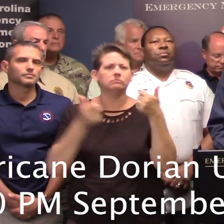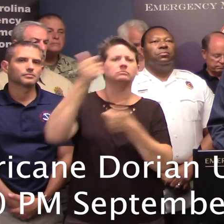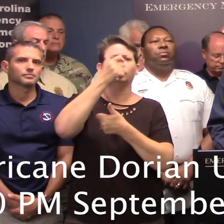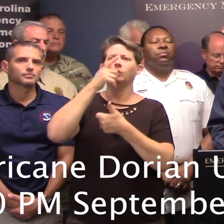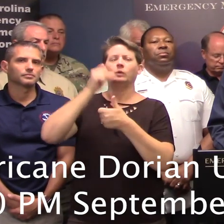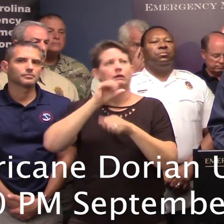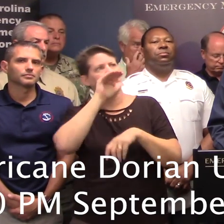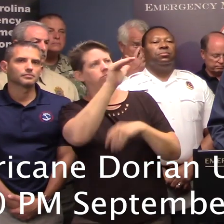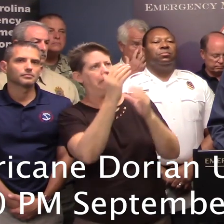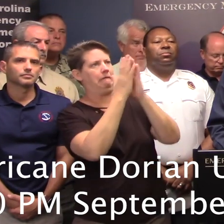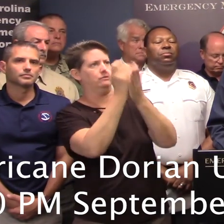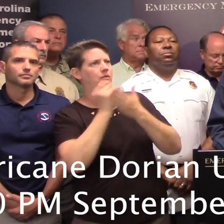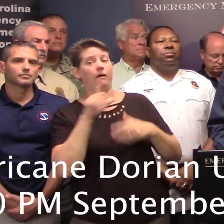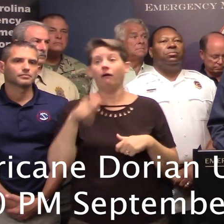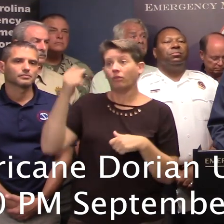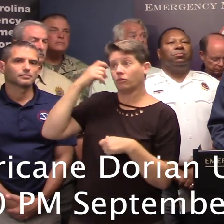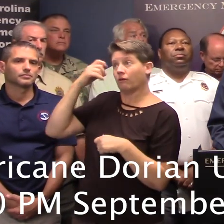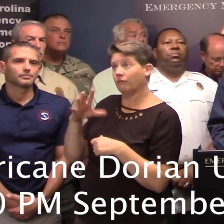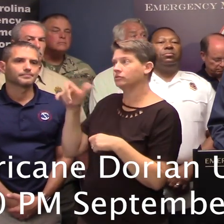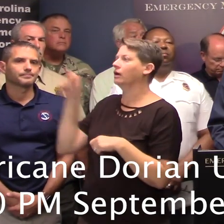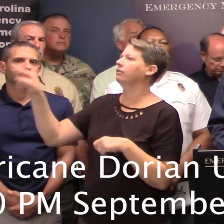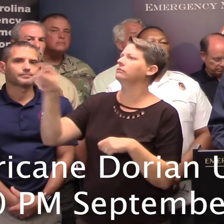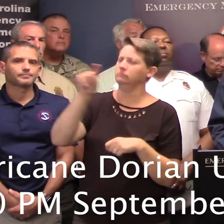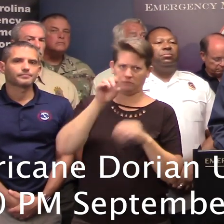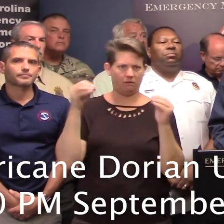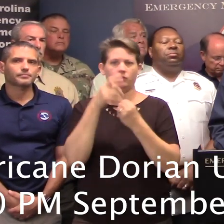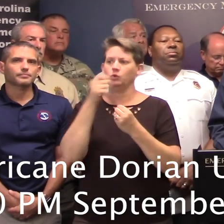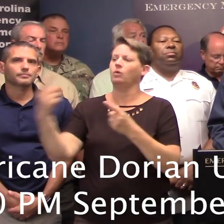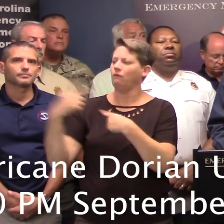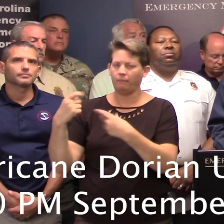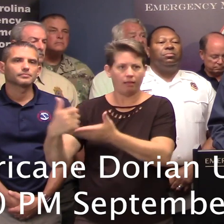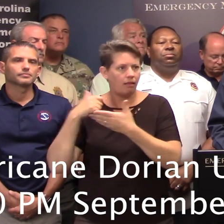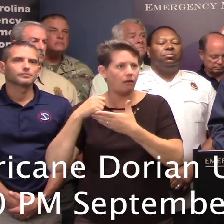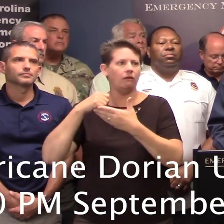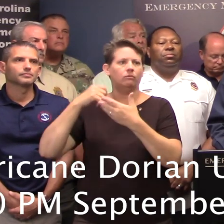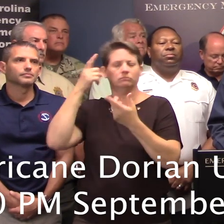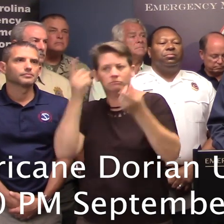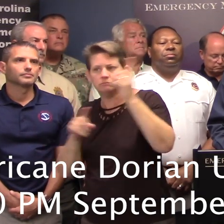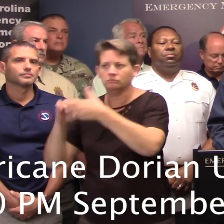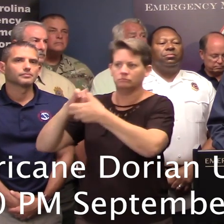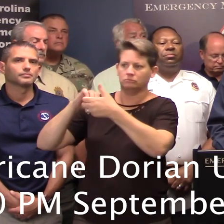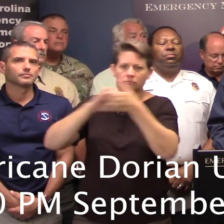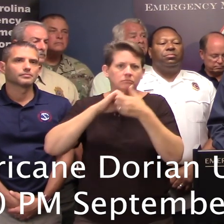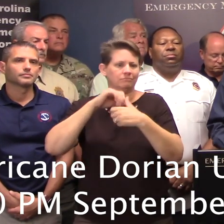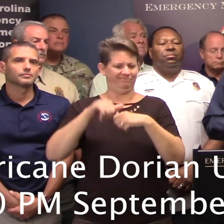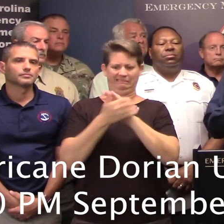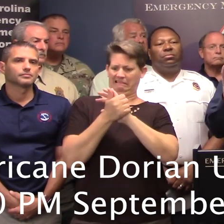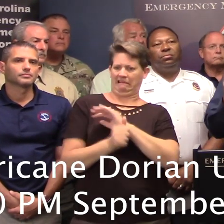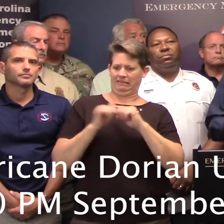It's wonderful to have other governors, other administrations, other offices that we can call on. It's wonderful to have the kind of talent that's